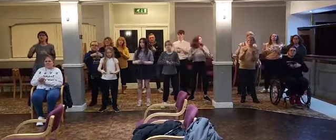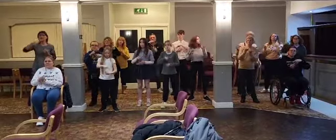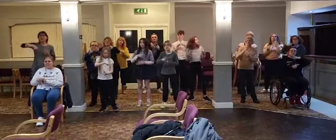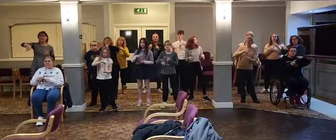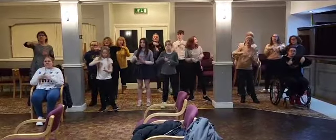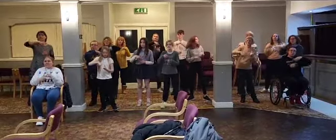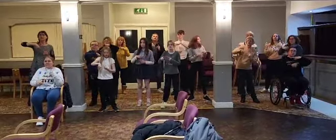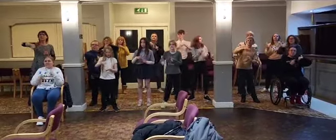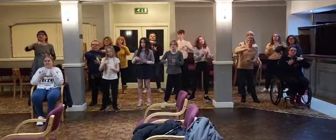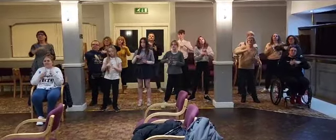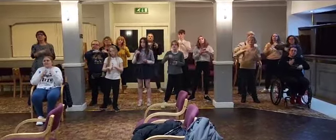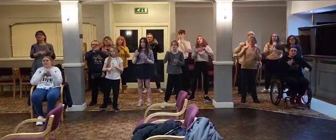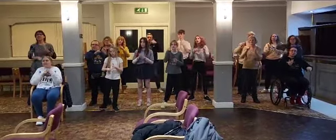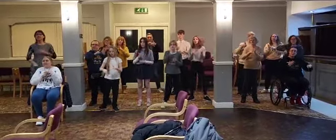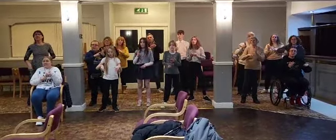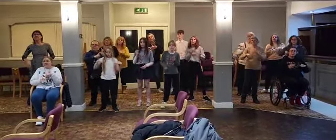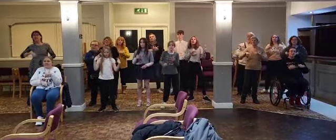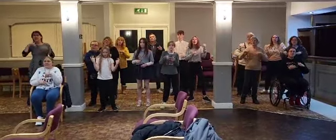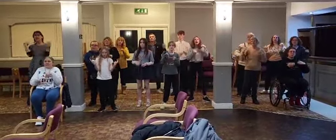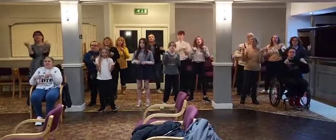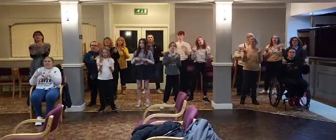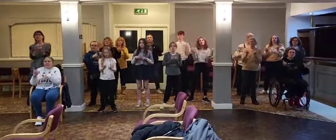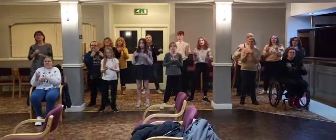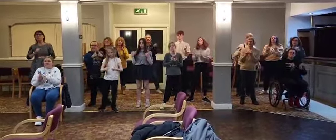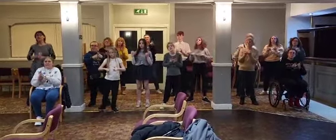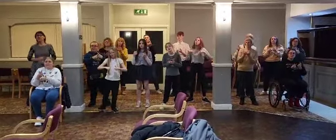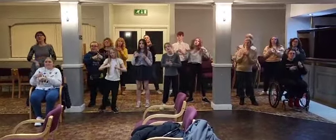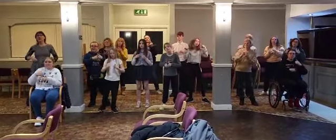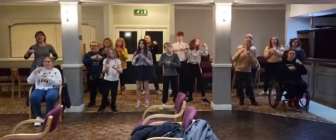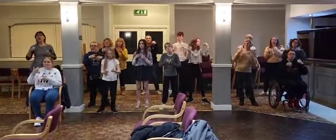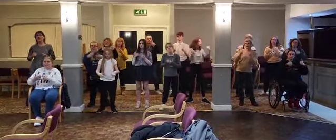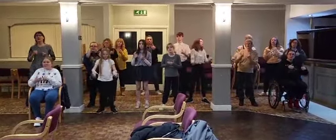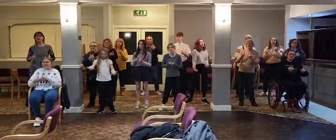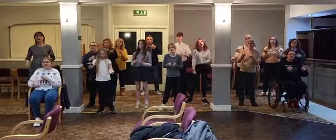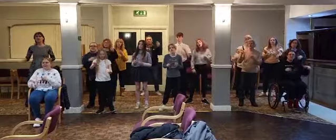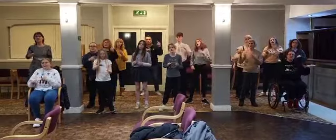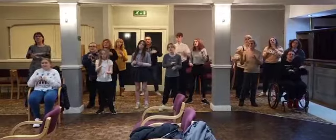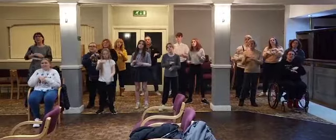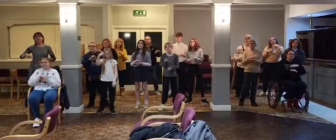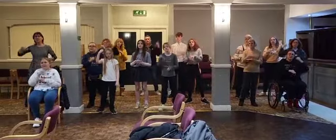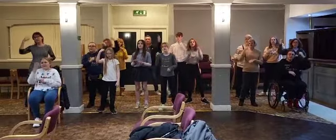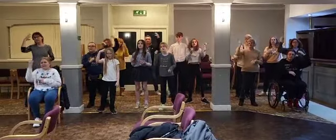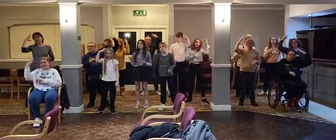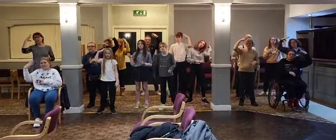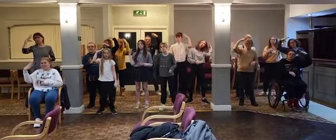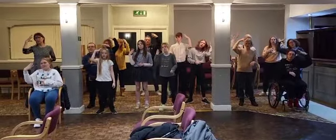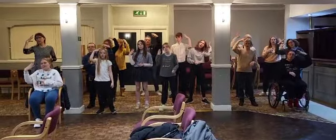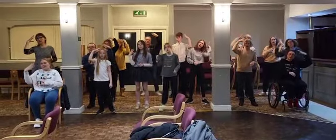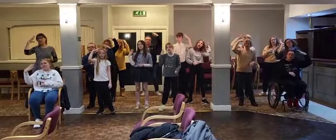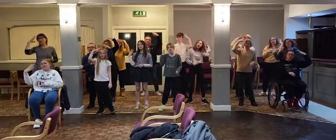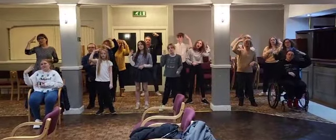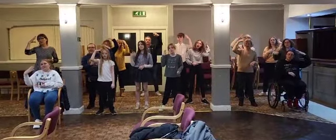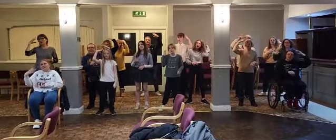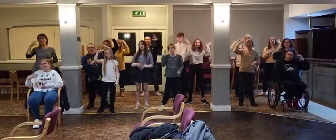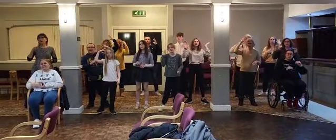been spinning since the beginning And then you'll be alright Cover me in sunshine Show